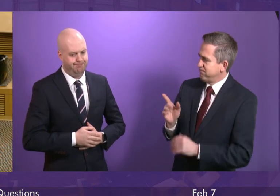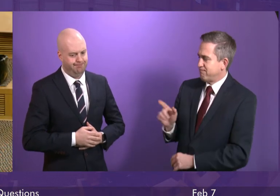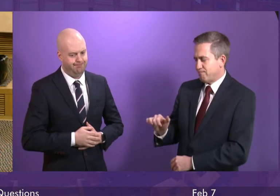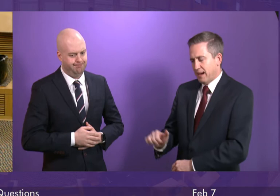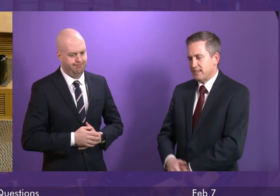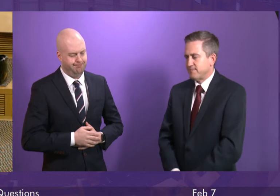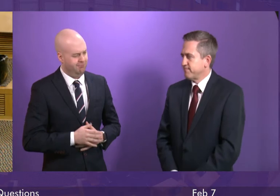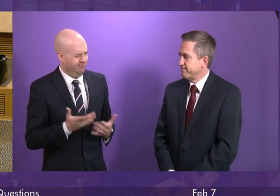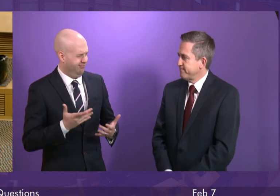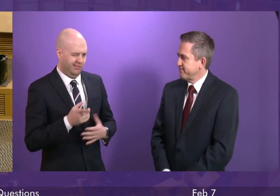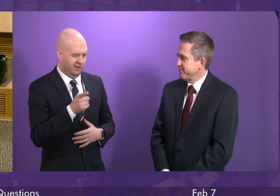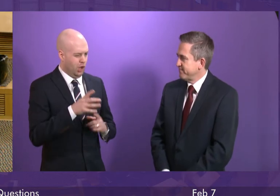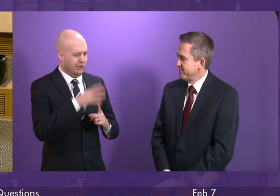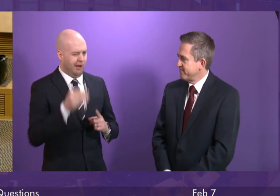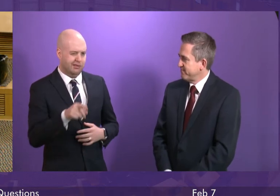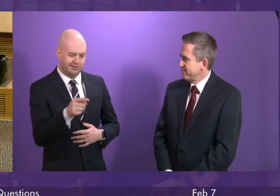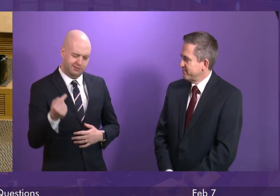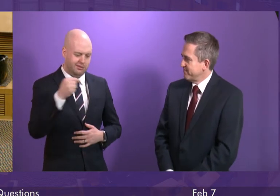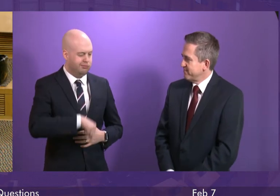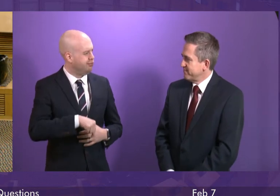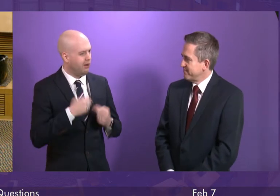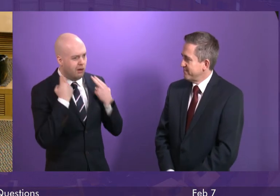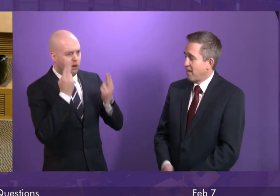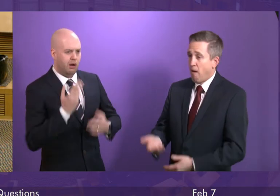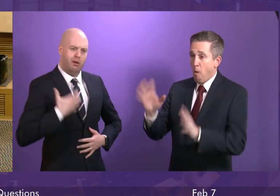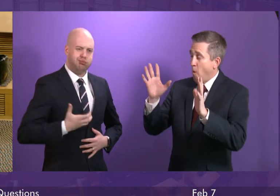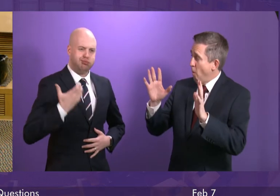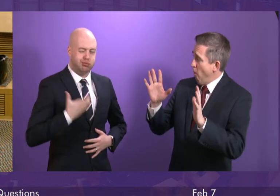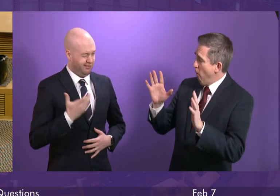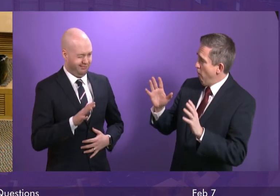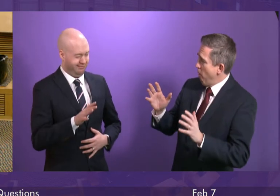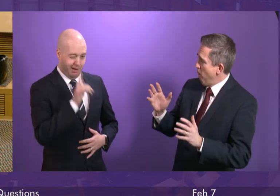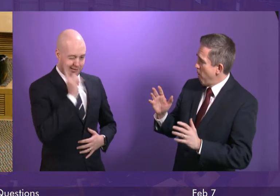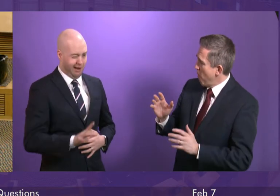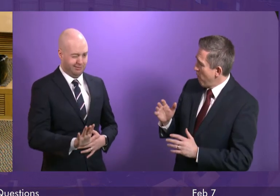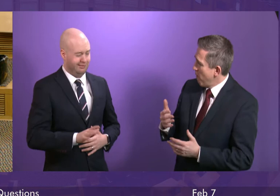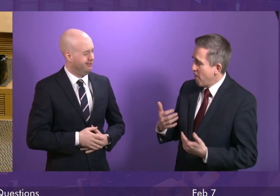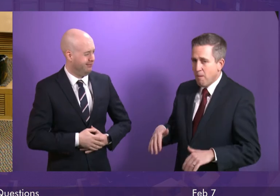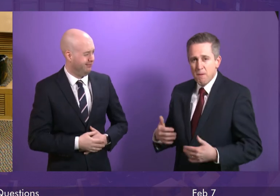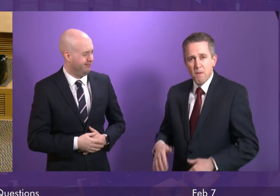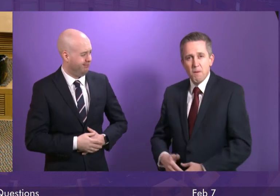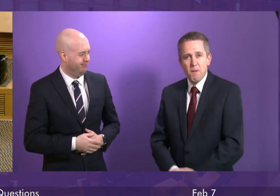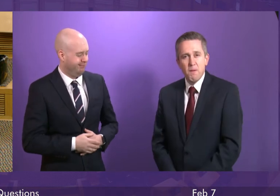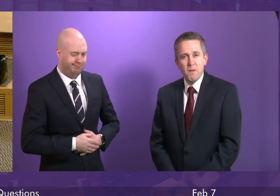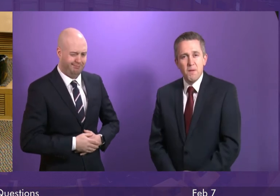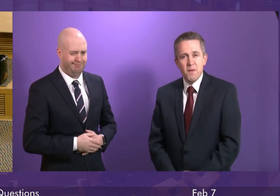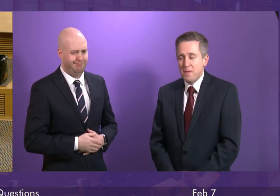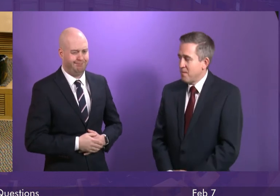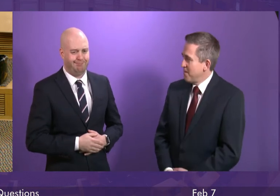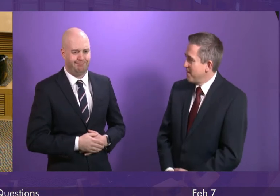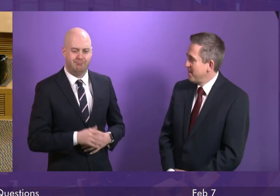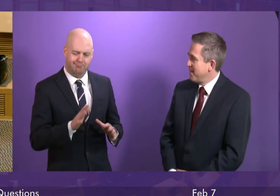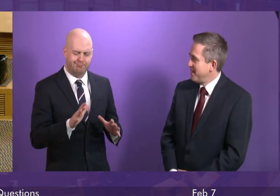So they have no right to come here today and complain about the agreements that we have to arrive at. It's important.